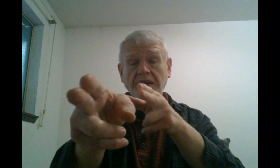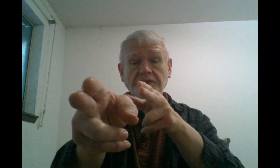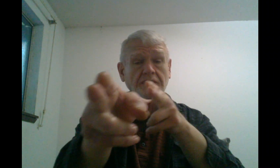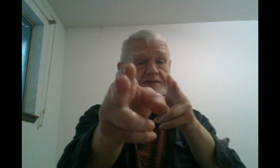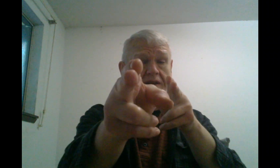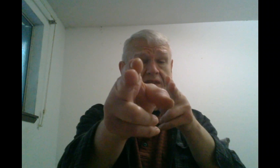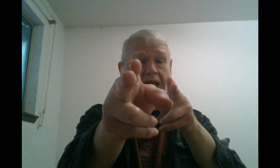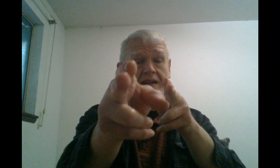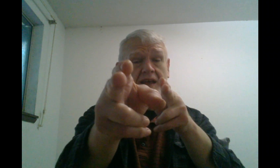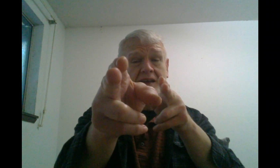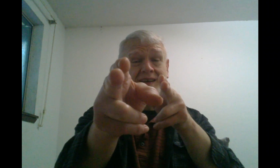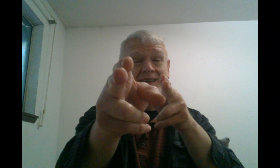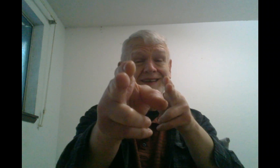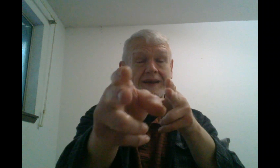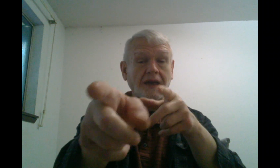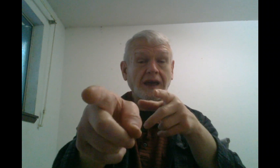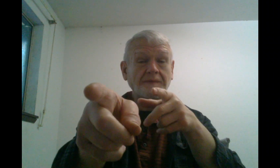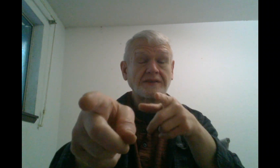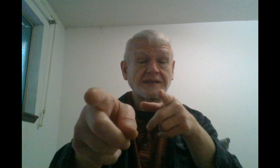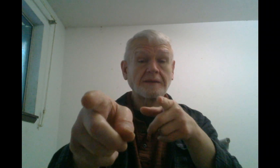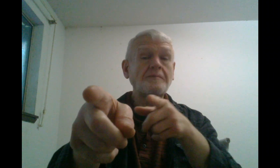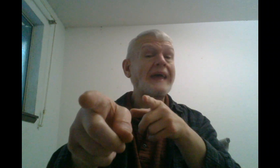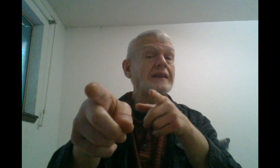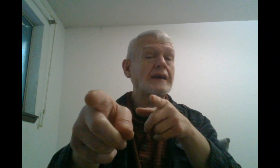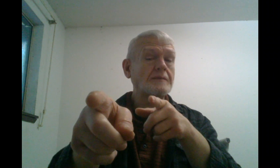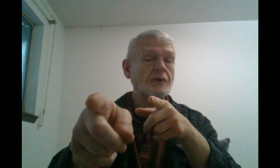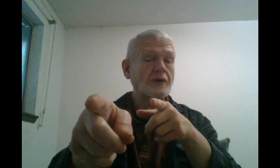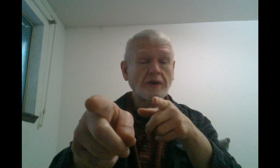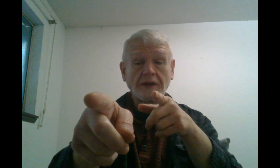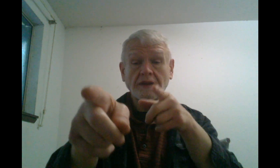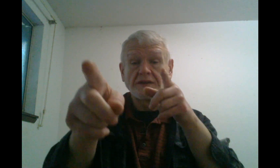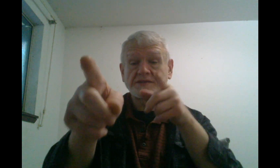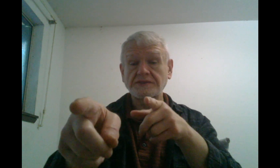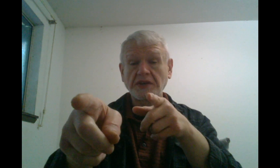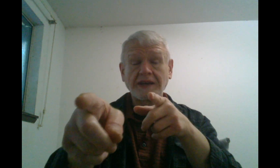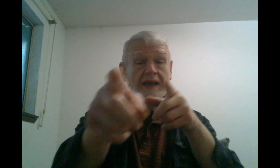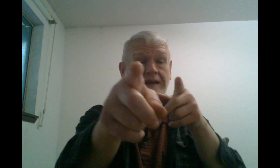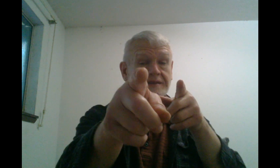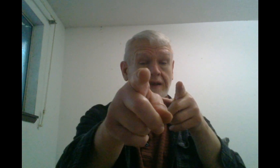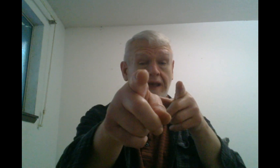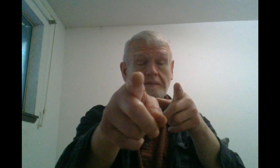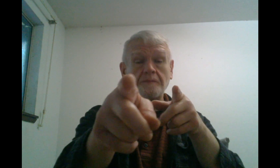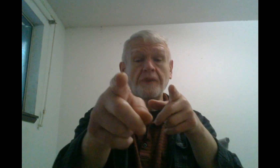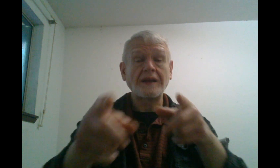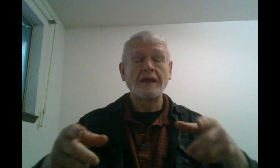picture instead of that. And I'm using Bandicam to record. So, was looking at that instead of that. But,